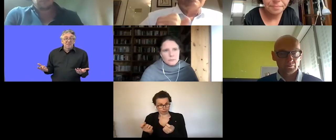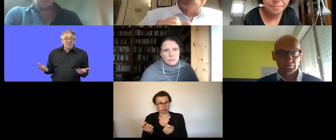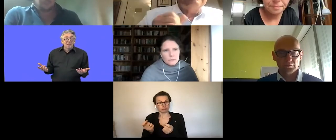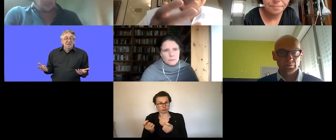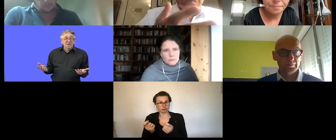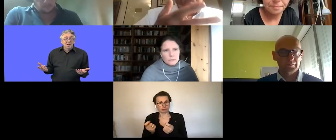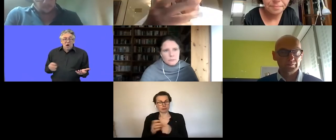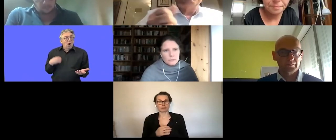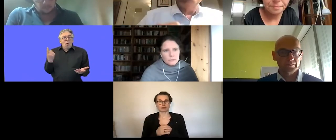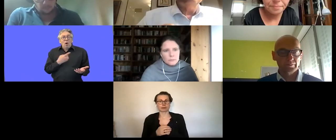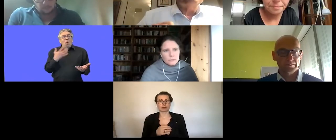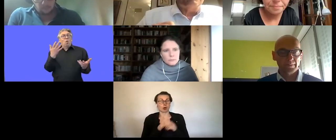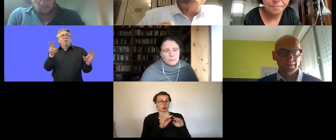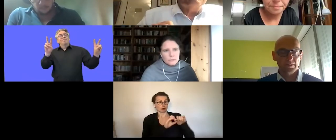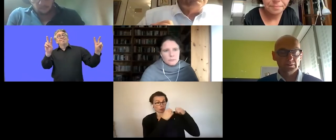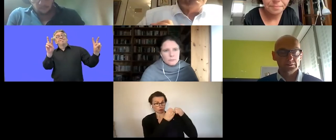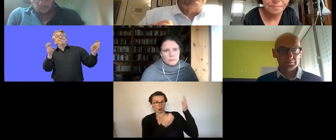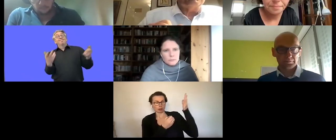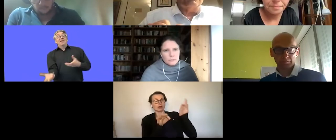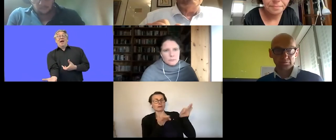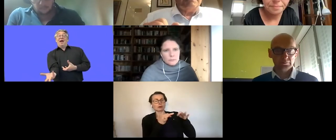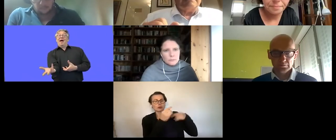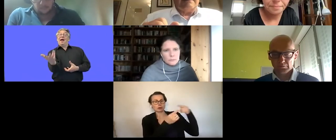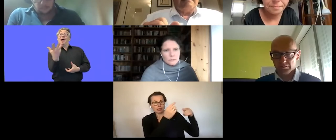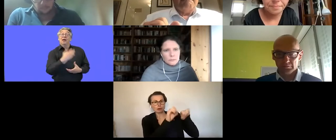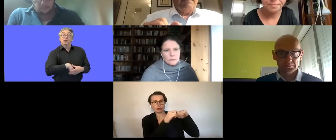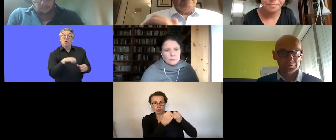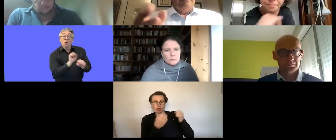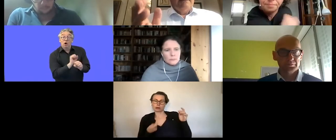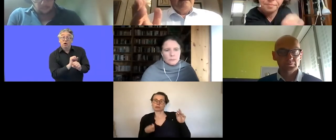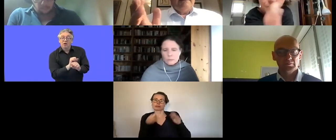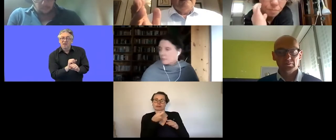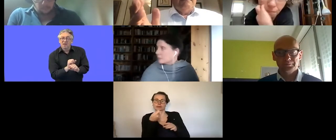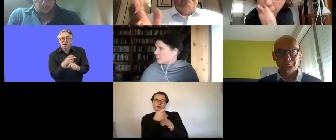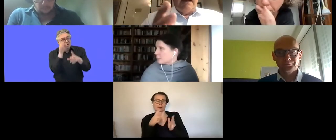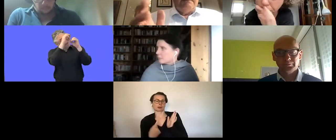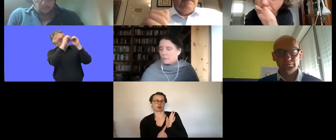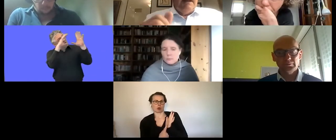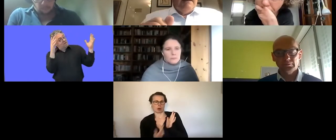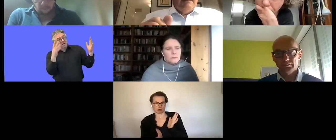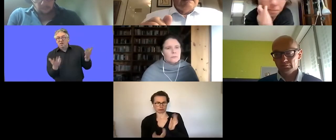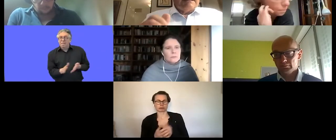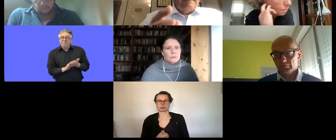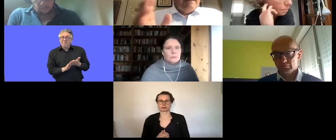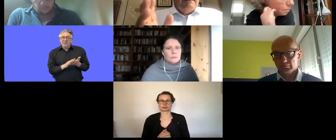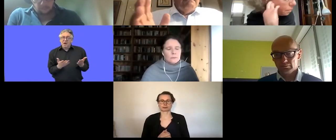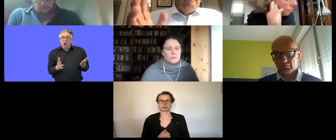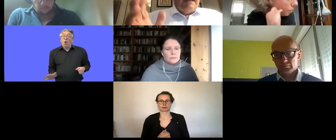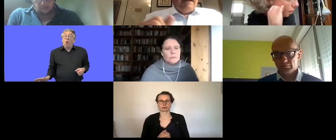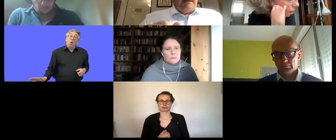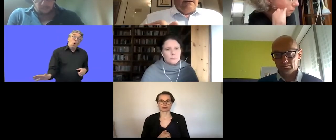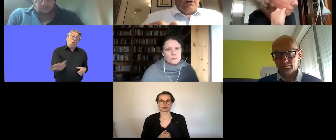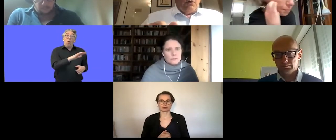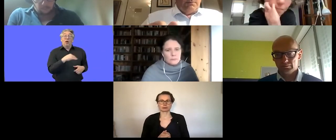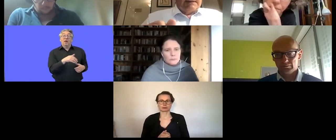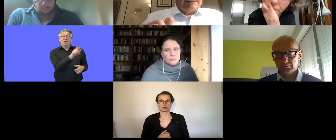in the in economy in the economic life um and in work in employment and um